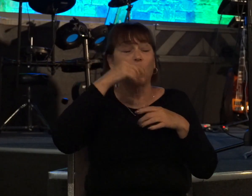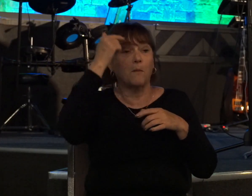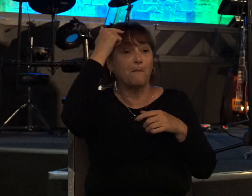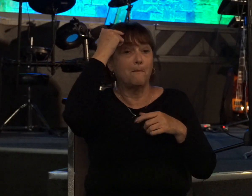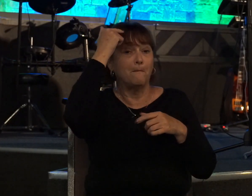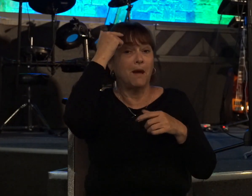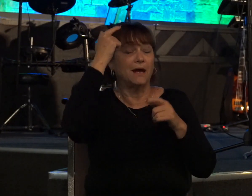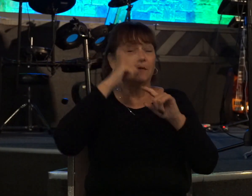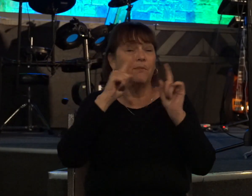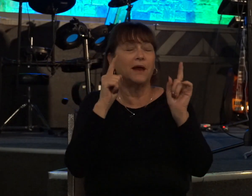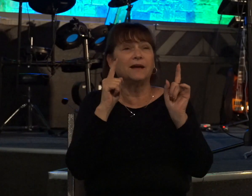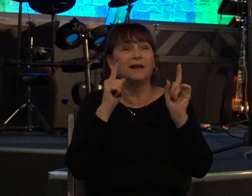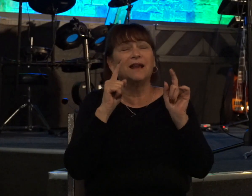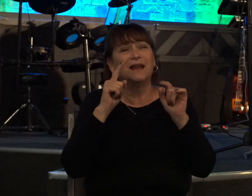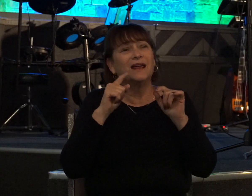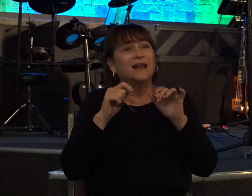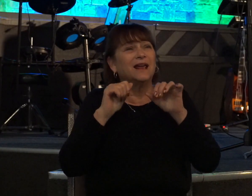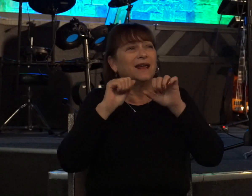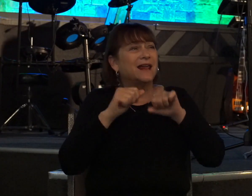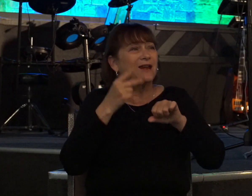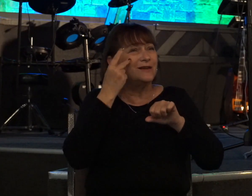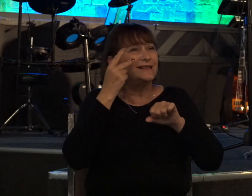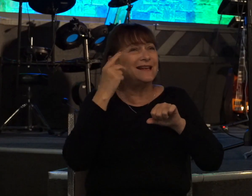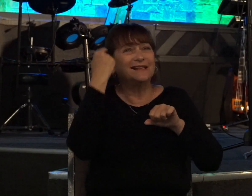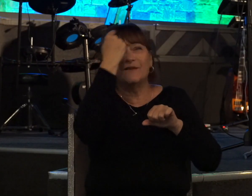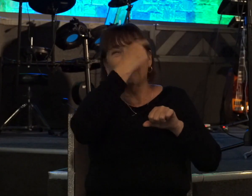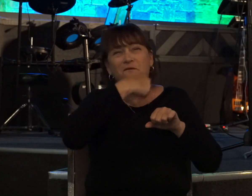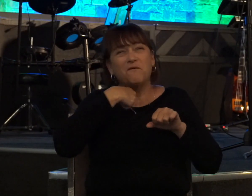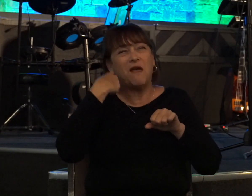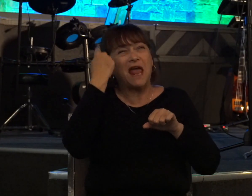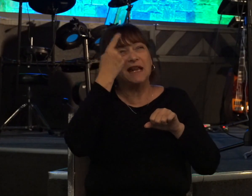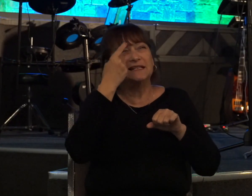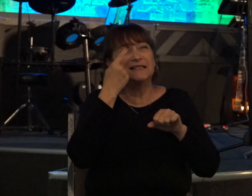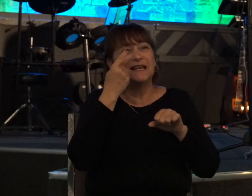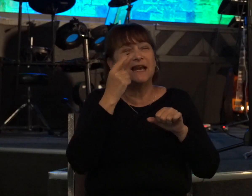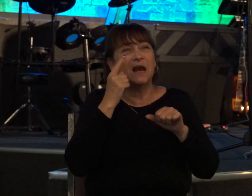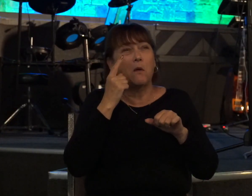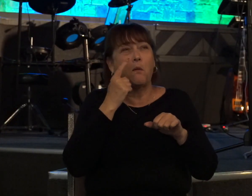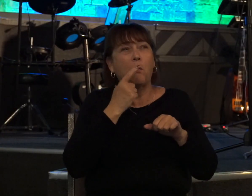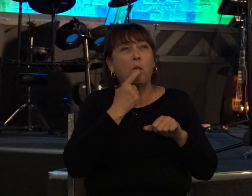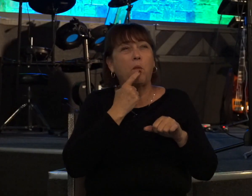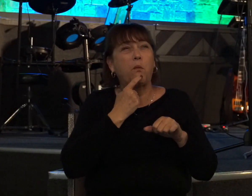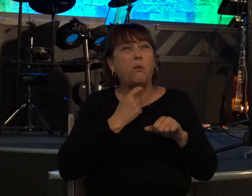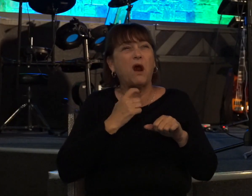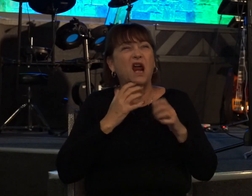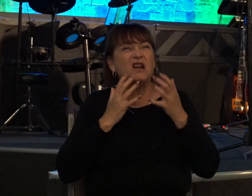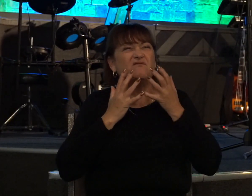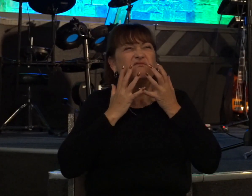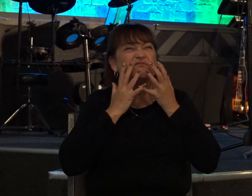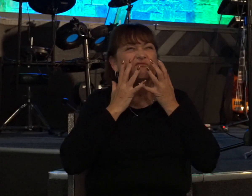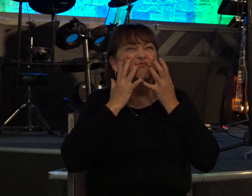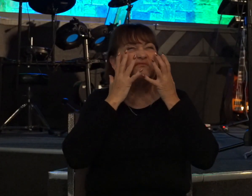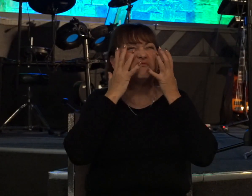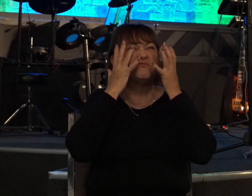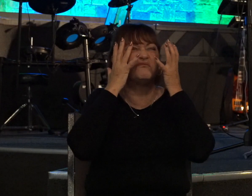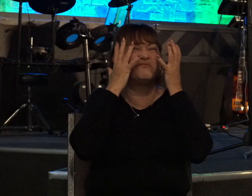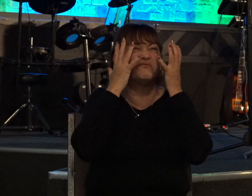but can't you see his face you know getting red jaw clenched his eyes are watering as he's